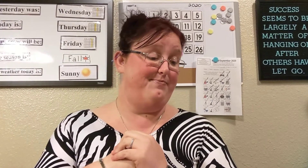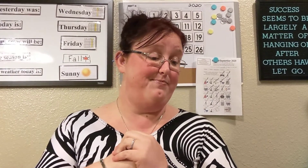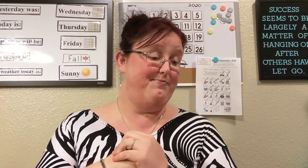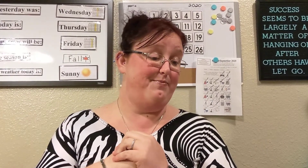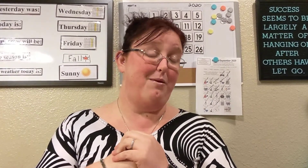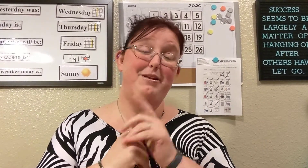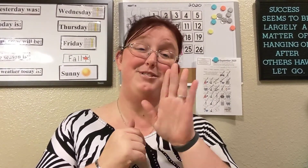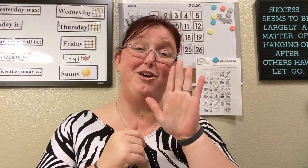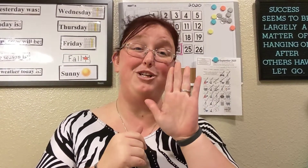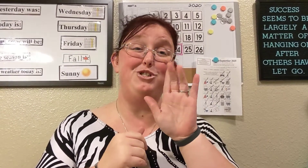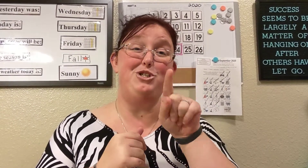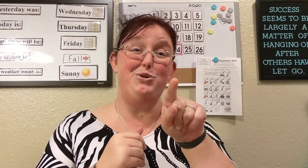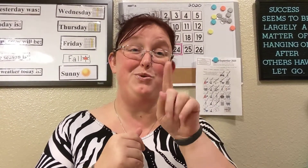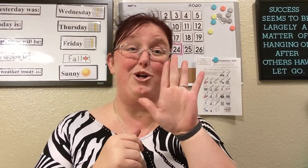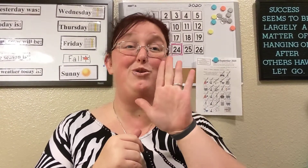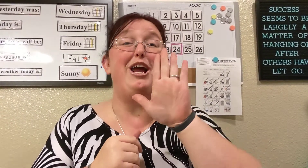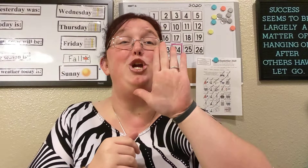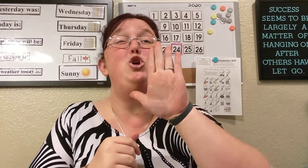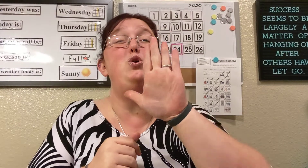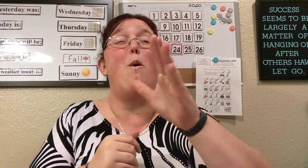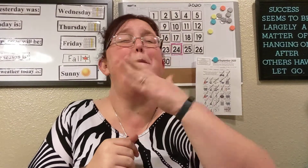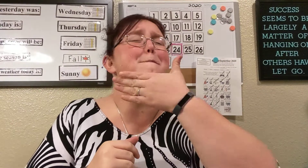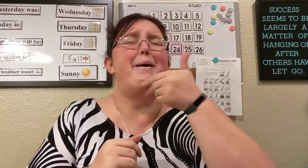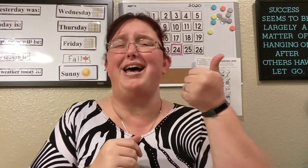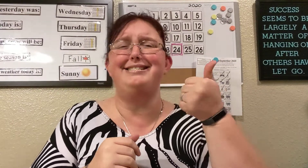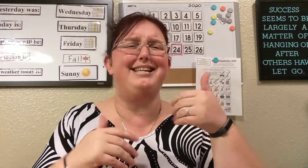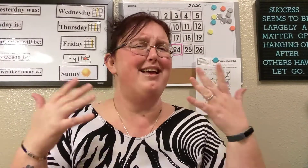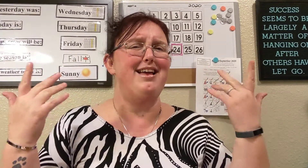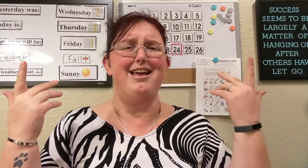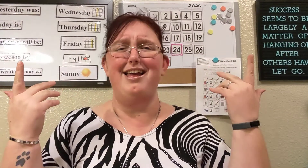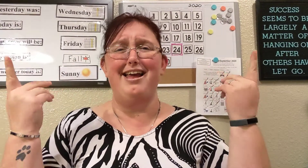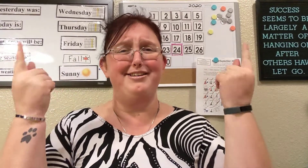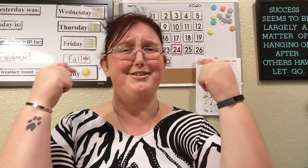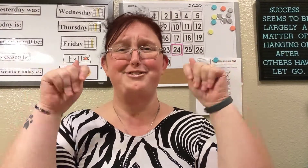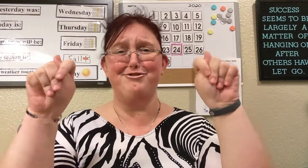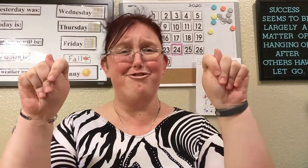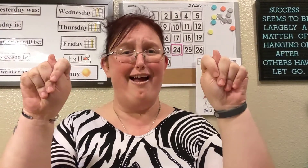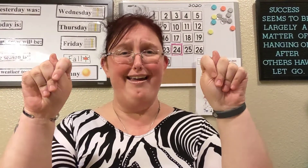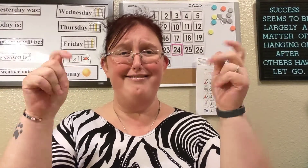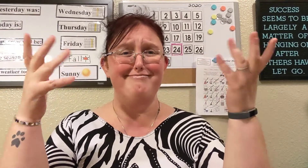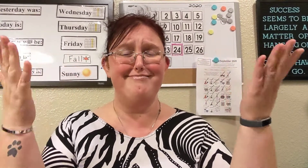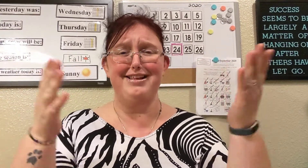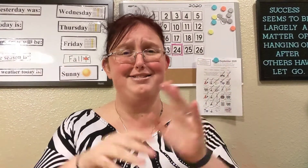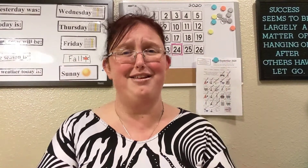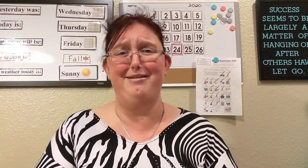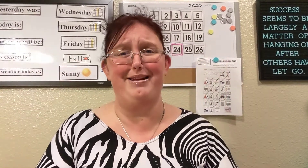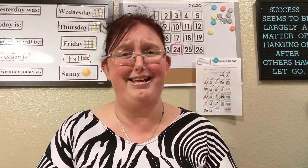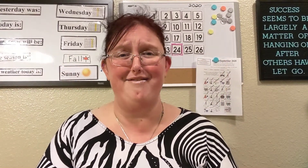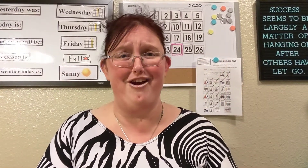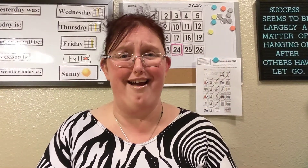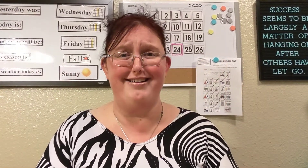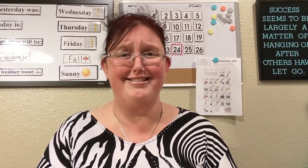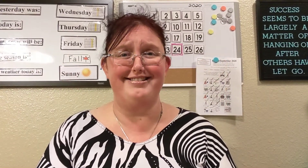but as long as you are trying your best as long as you're trying that's all anybody can ever ask